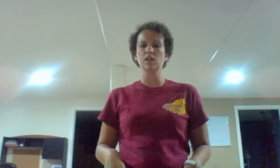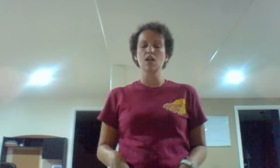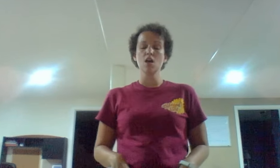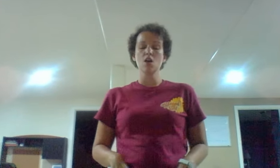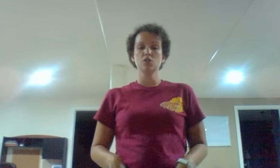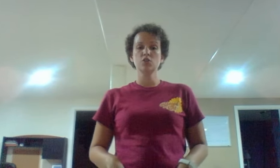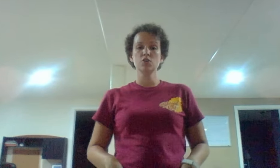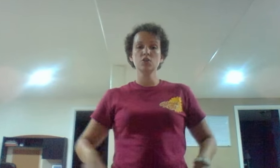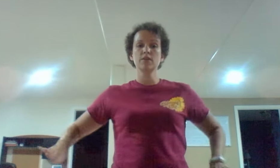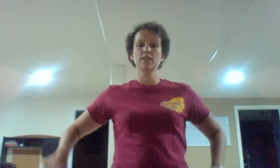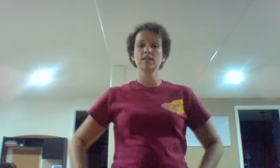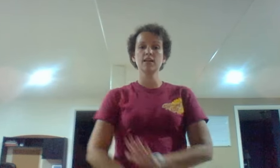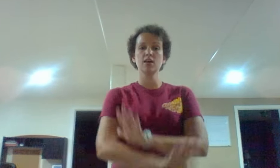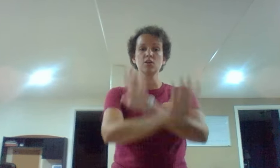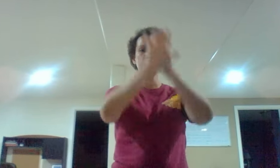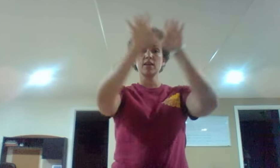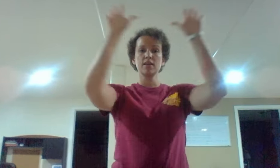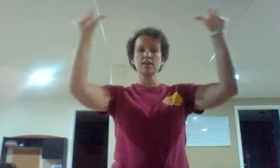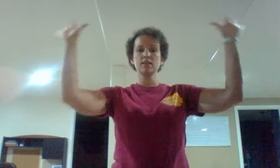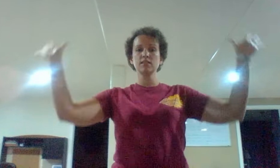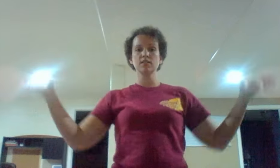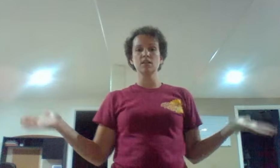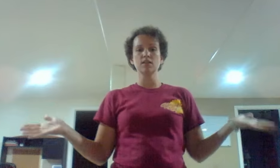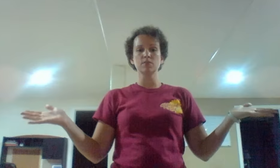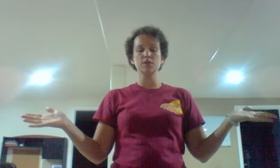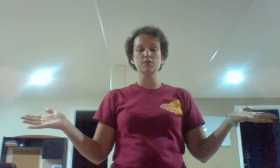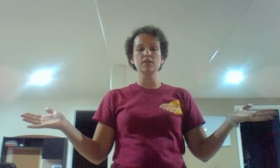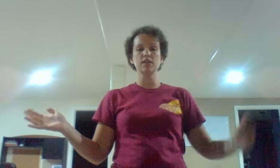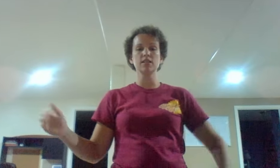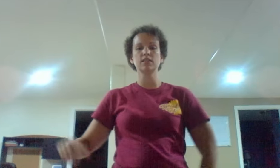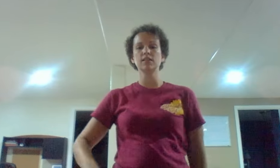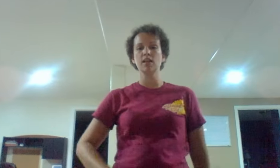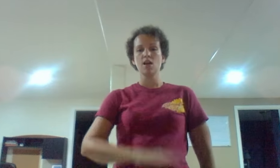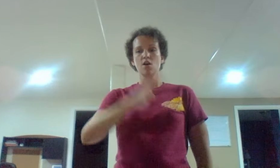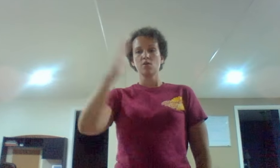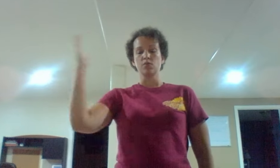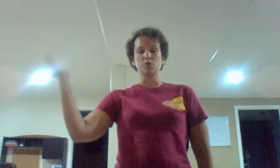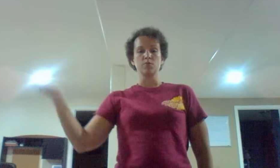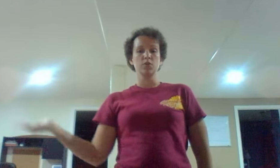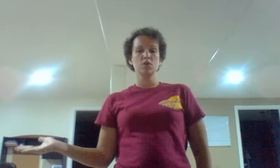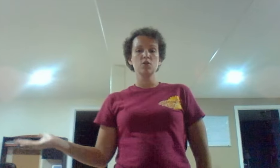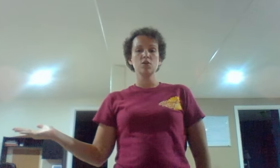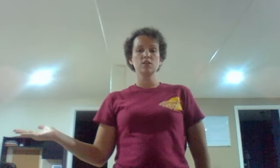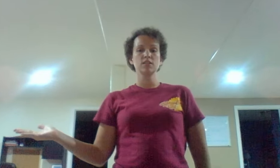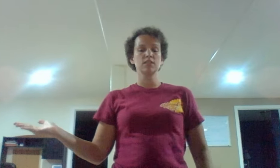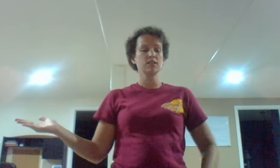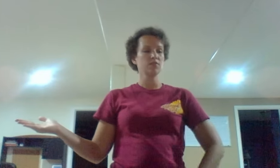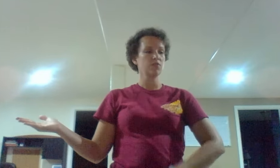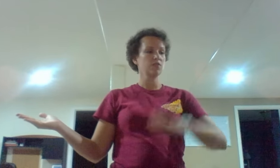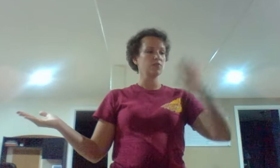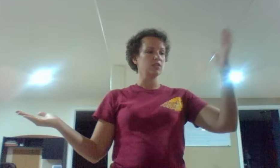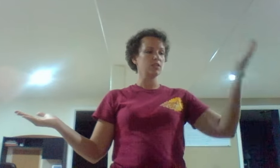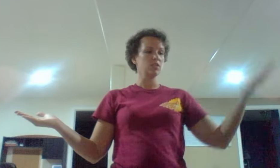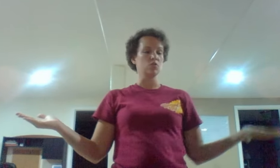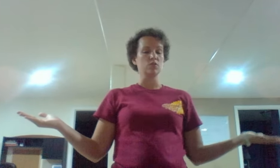During the Renaissance period from 1350 to